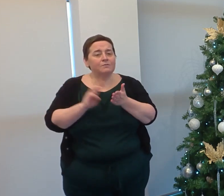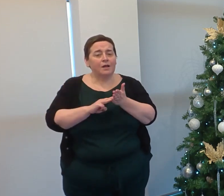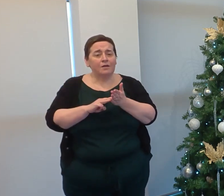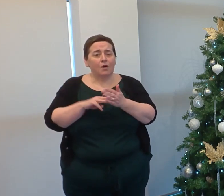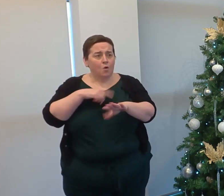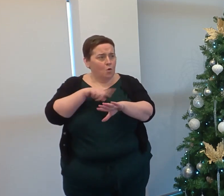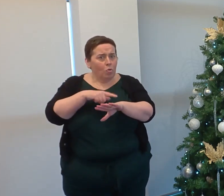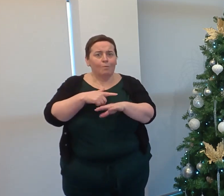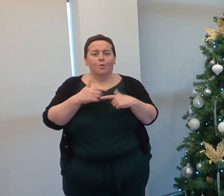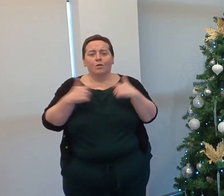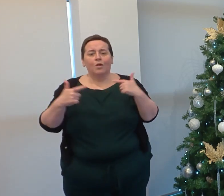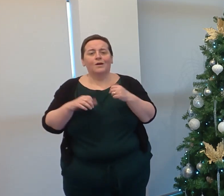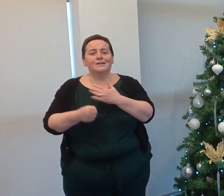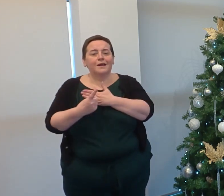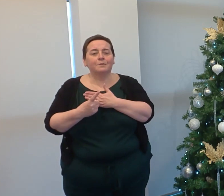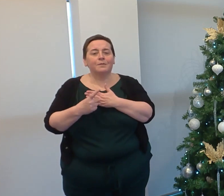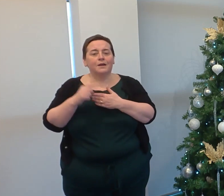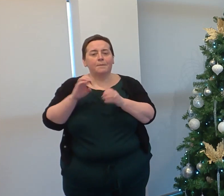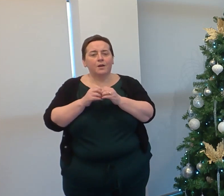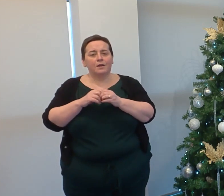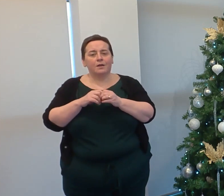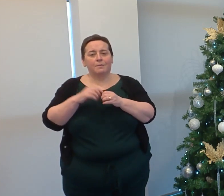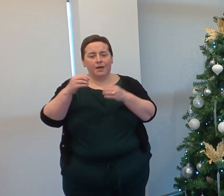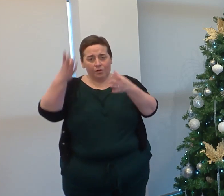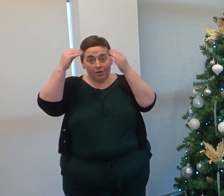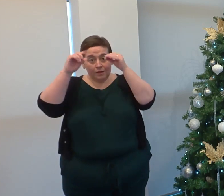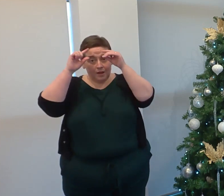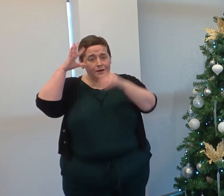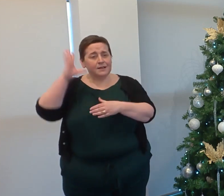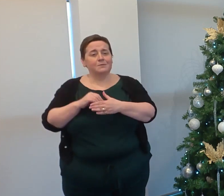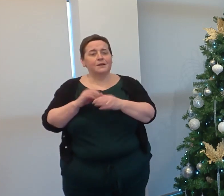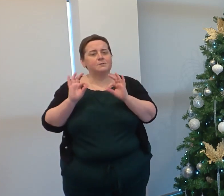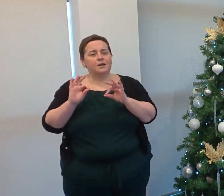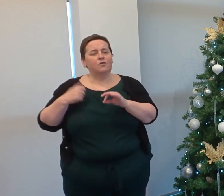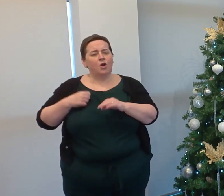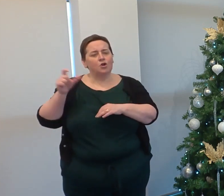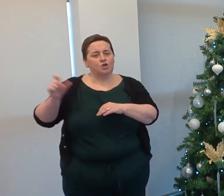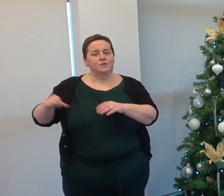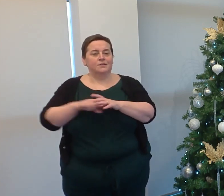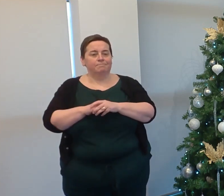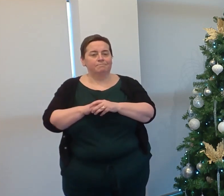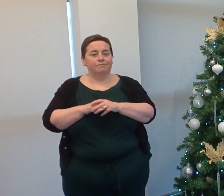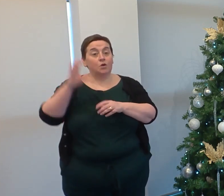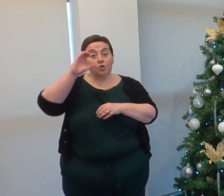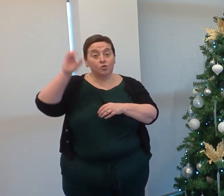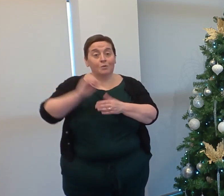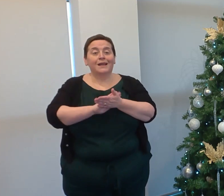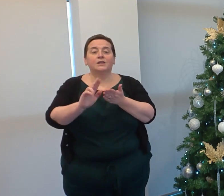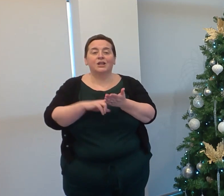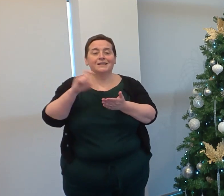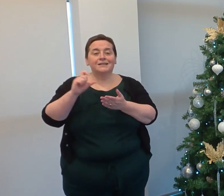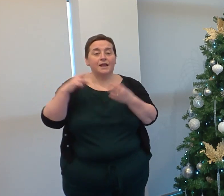months have flown by with lots happening to make the learning experience special for our students. In October,